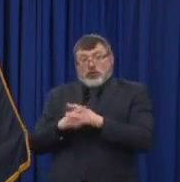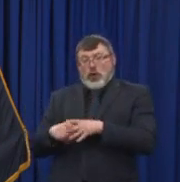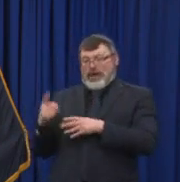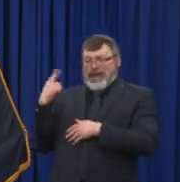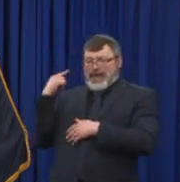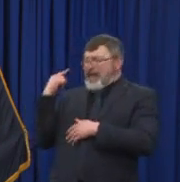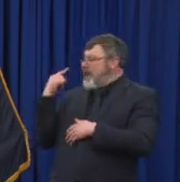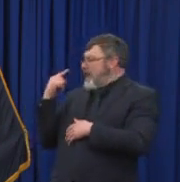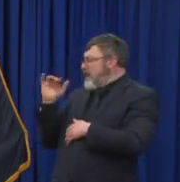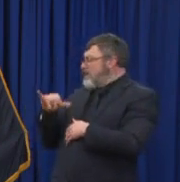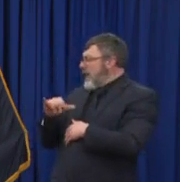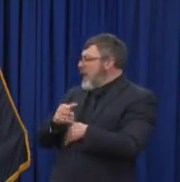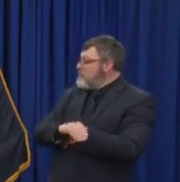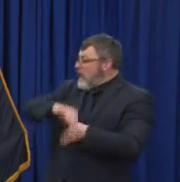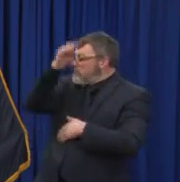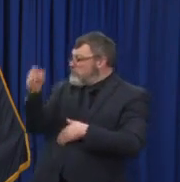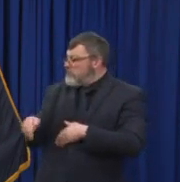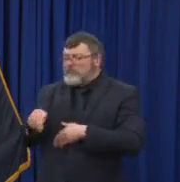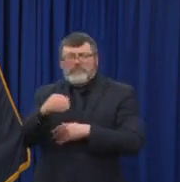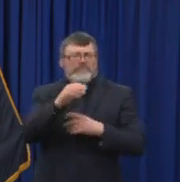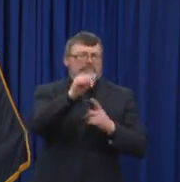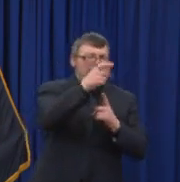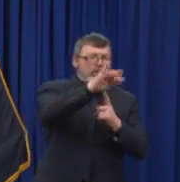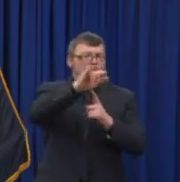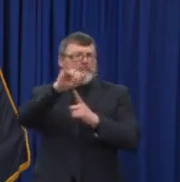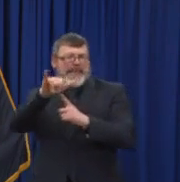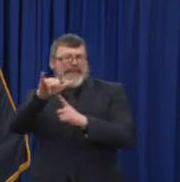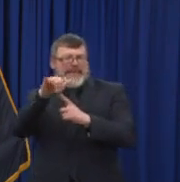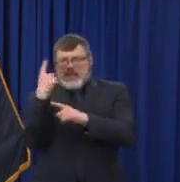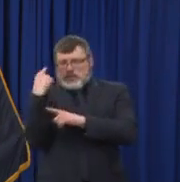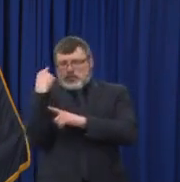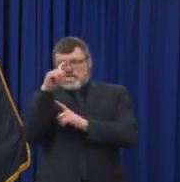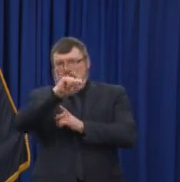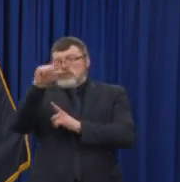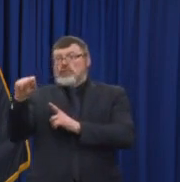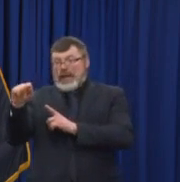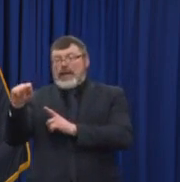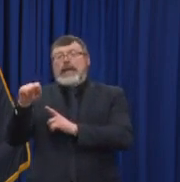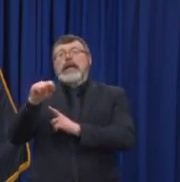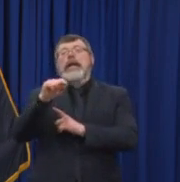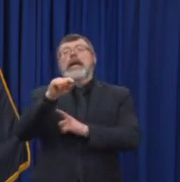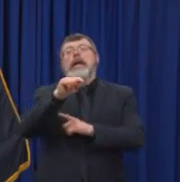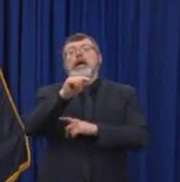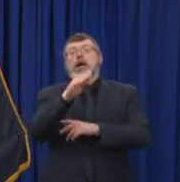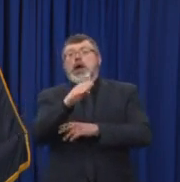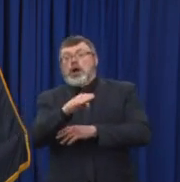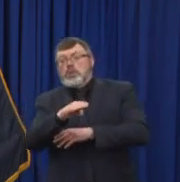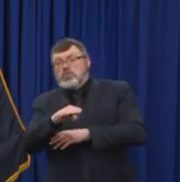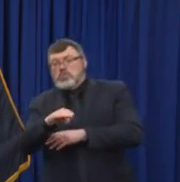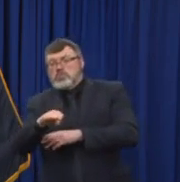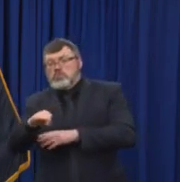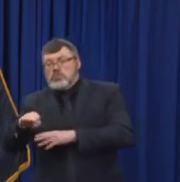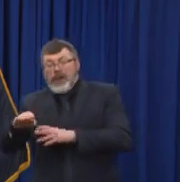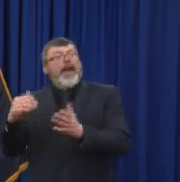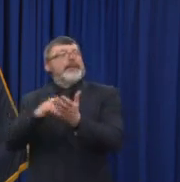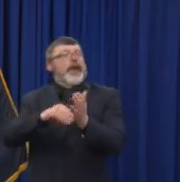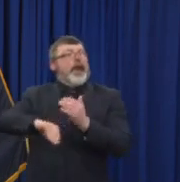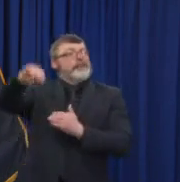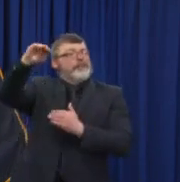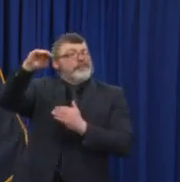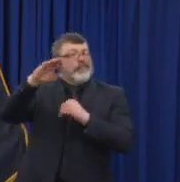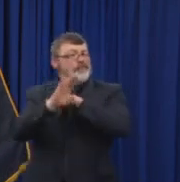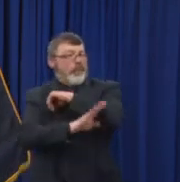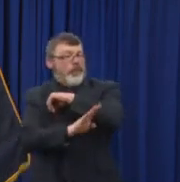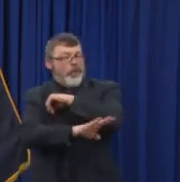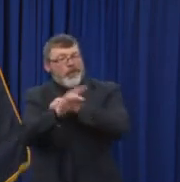have a very high rate of second vaccinations in our long term care. If you look at our the number of vaccines we've given in our long term care facilities, we are one of the